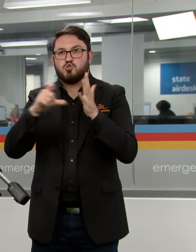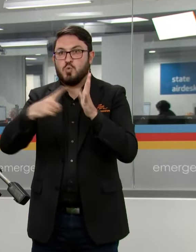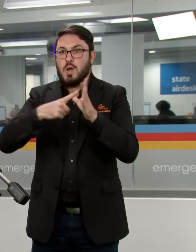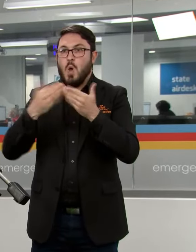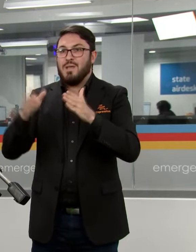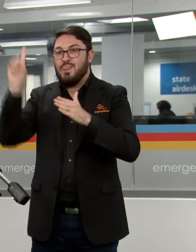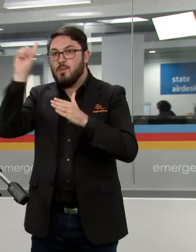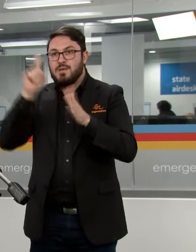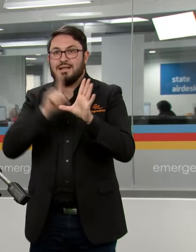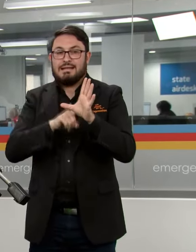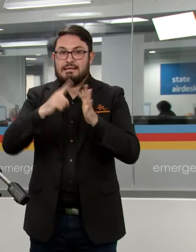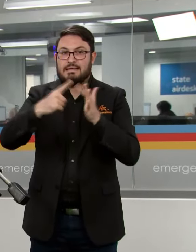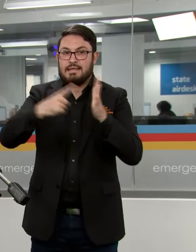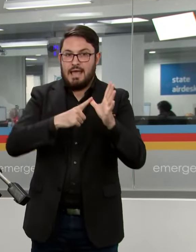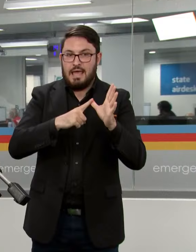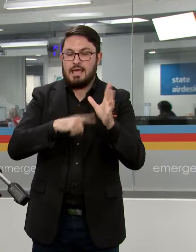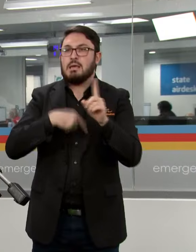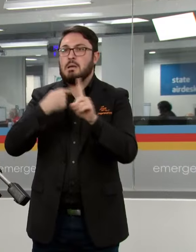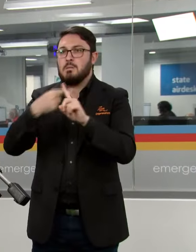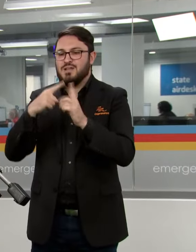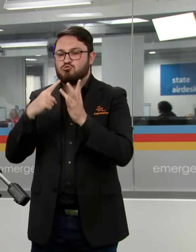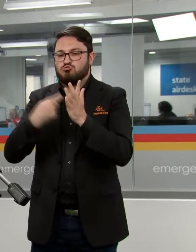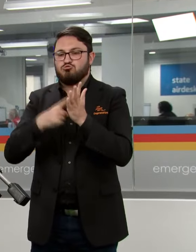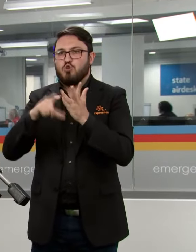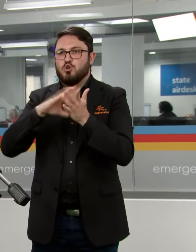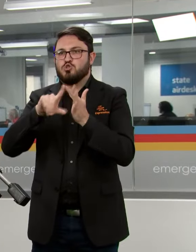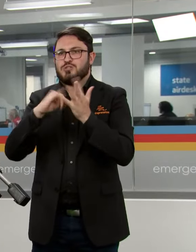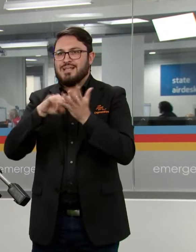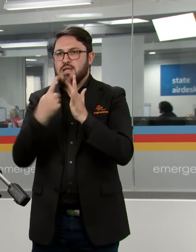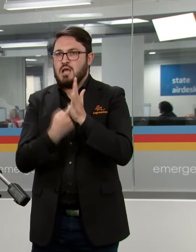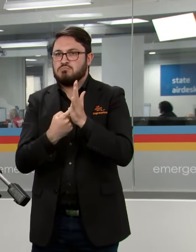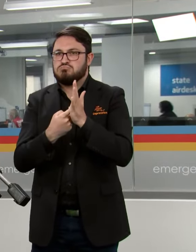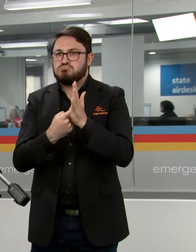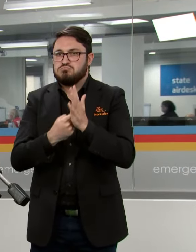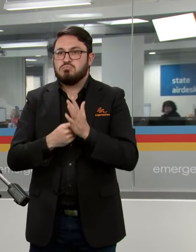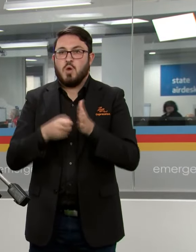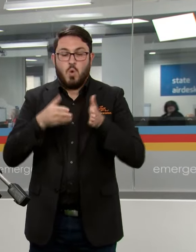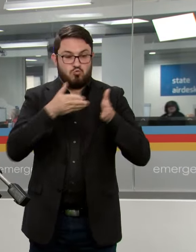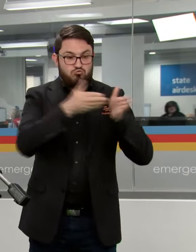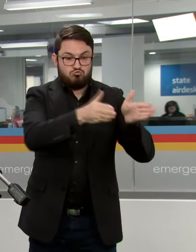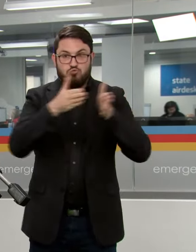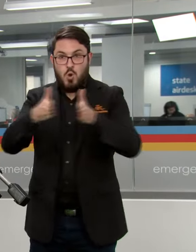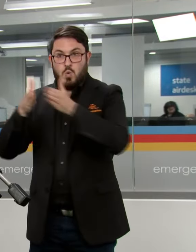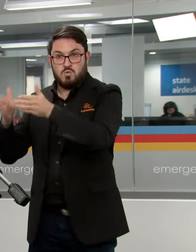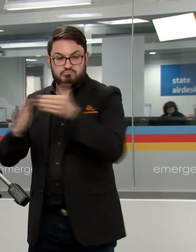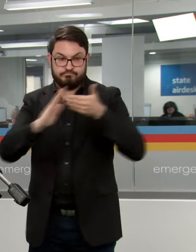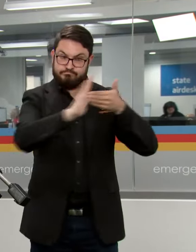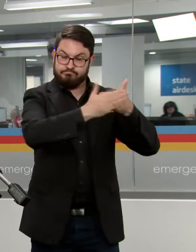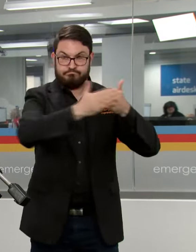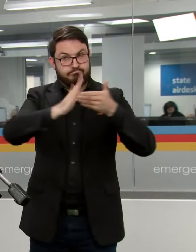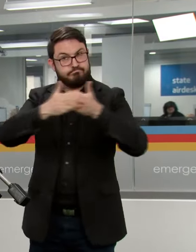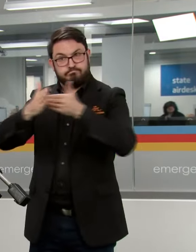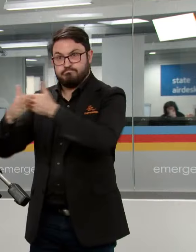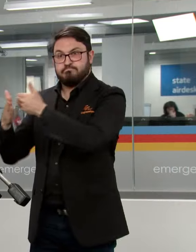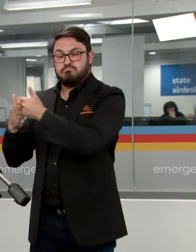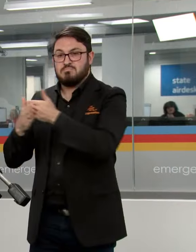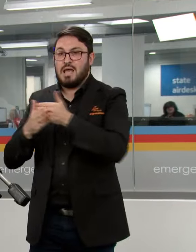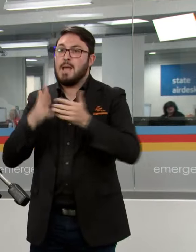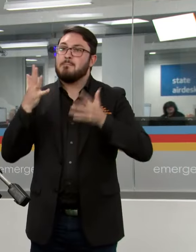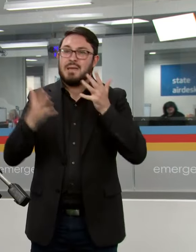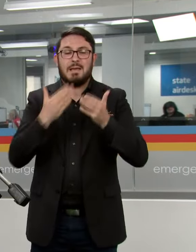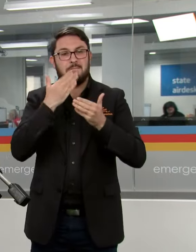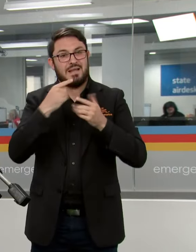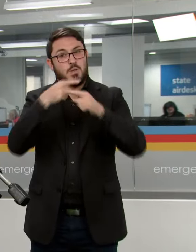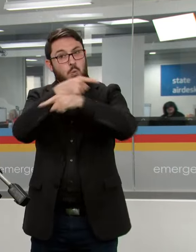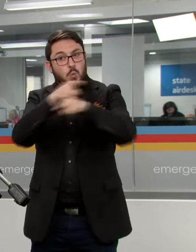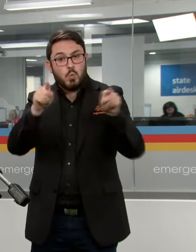flooding at Rochester. There have been widespread road closures across the state as well so again we remind people to take